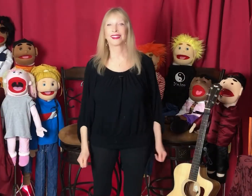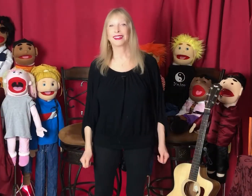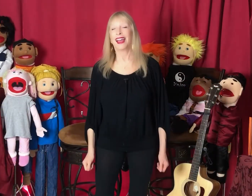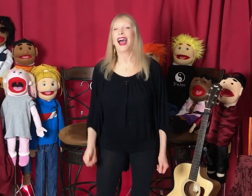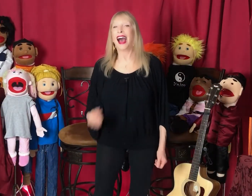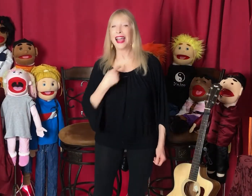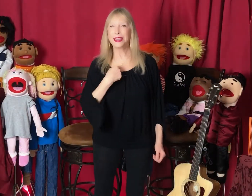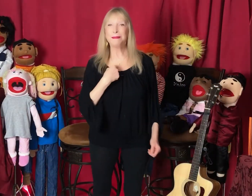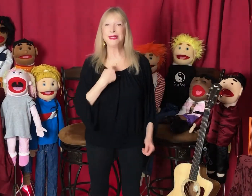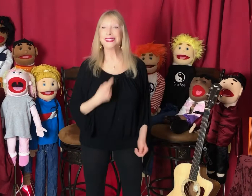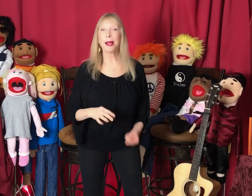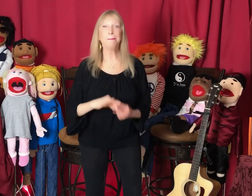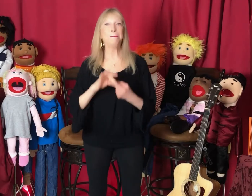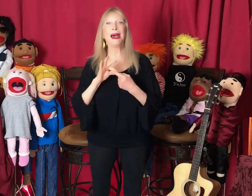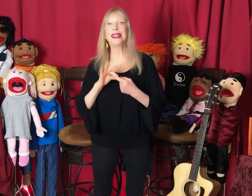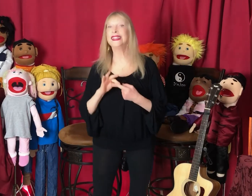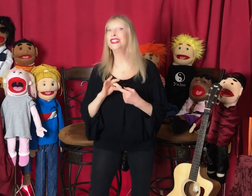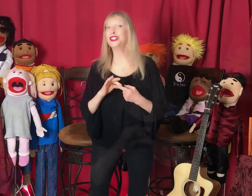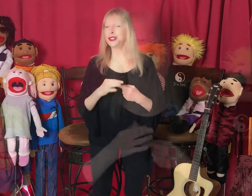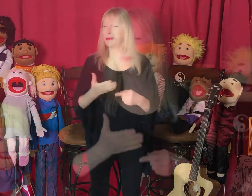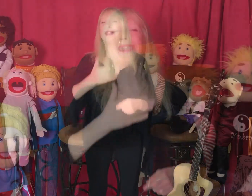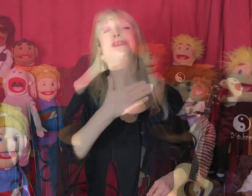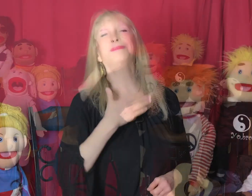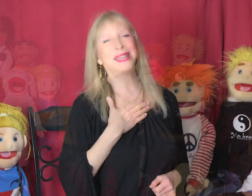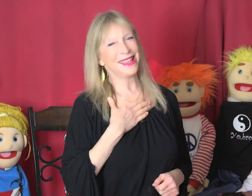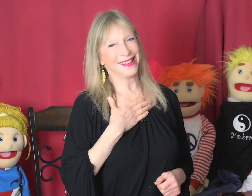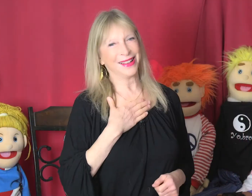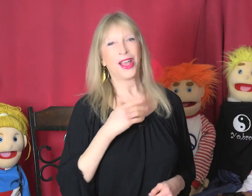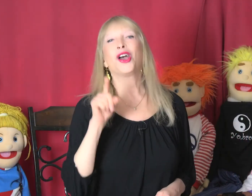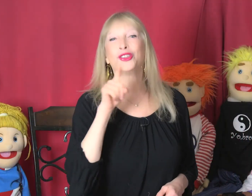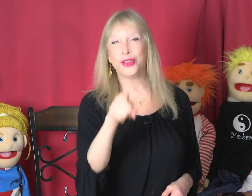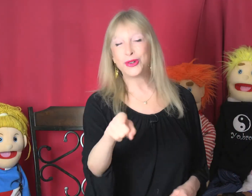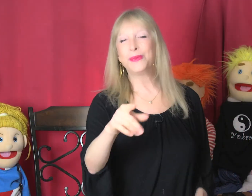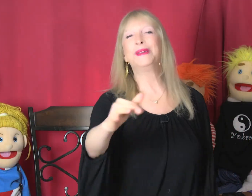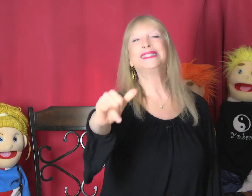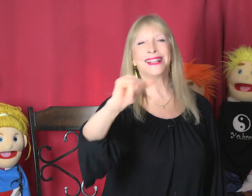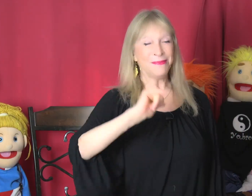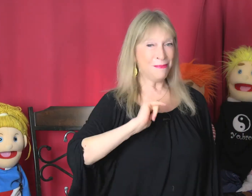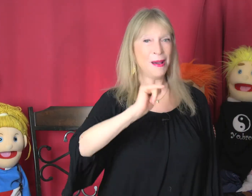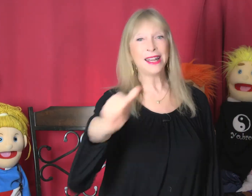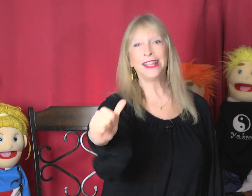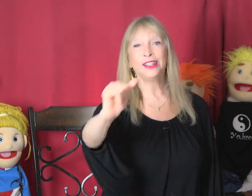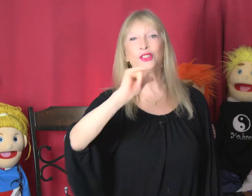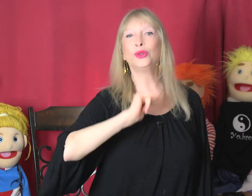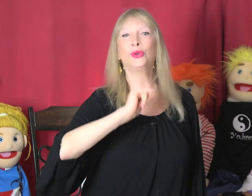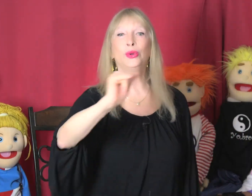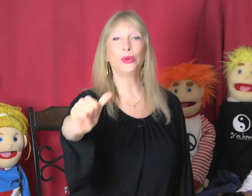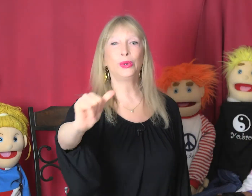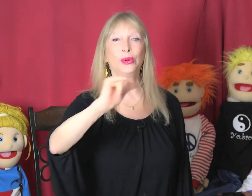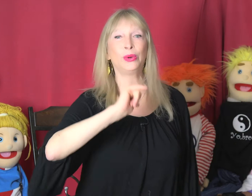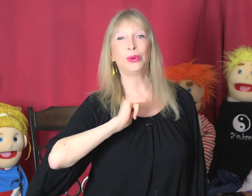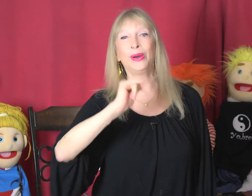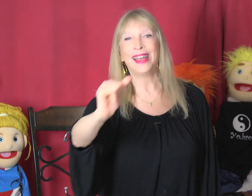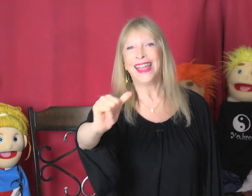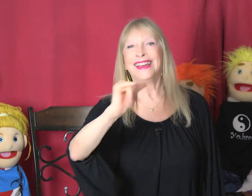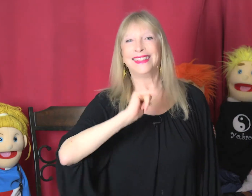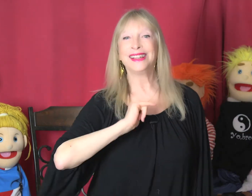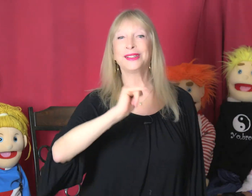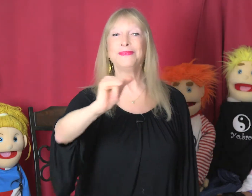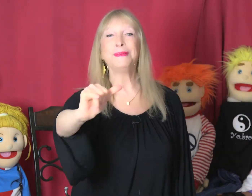I can be somebody just being me. You can be somebody too. Now there's something